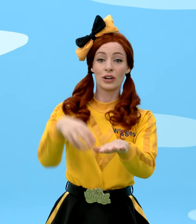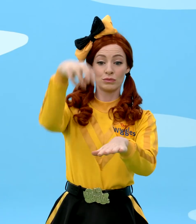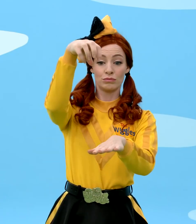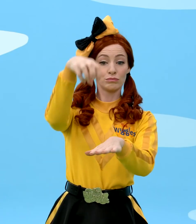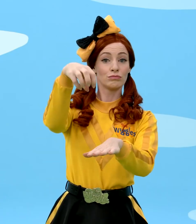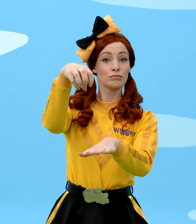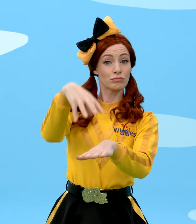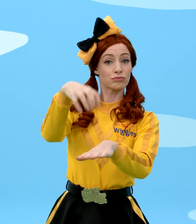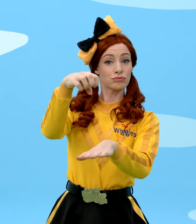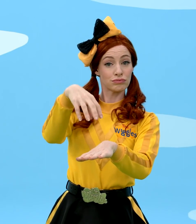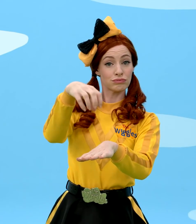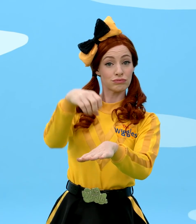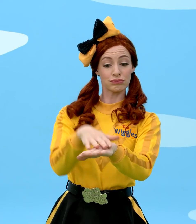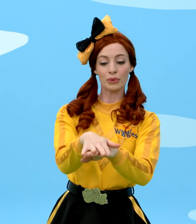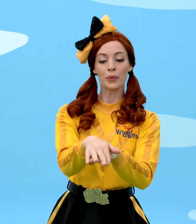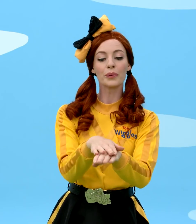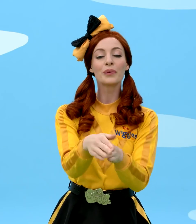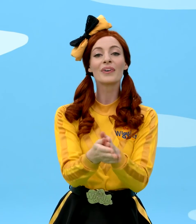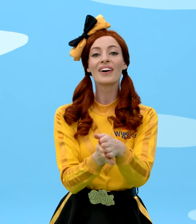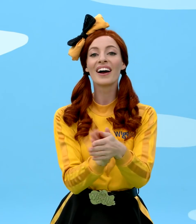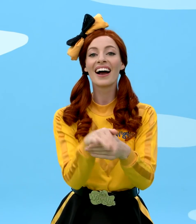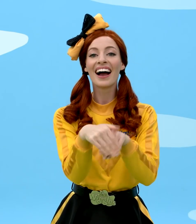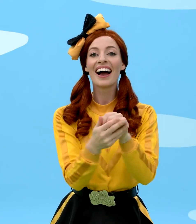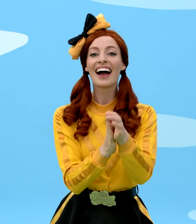Wet your hands Use liquid soap